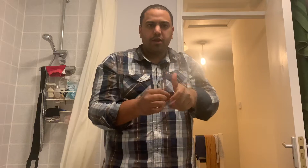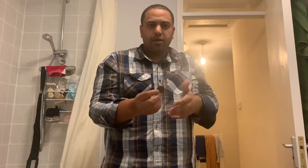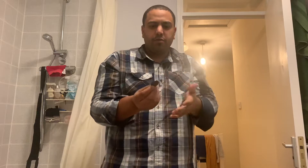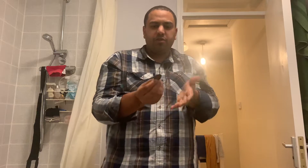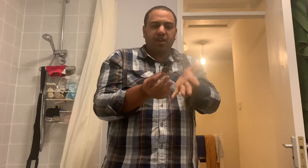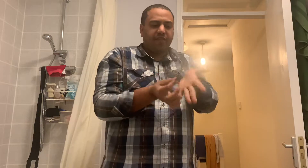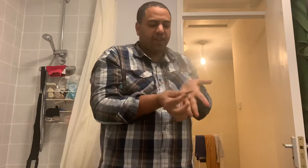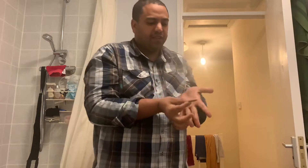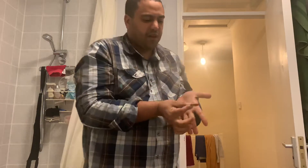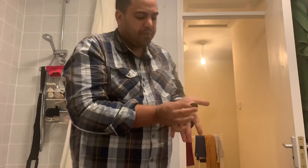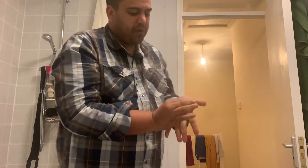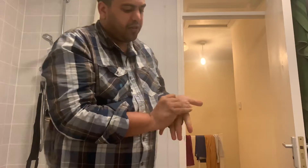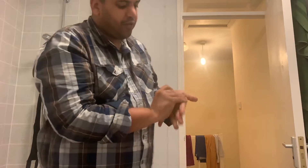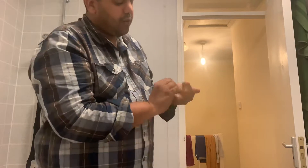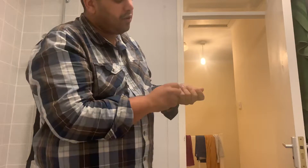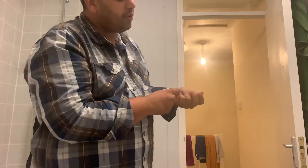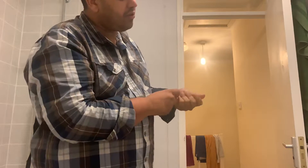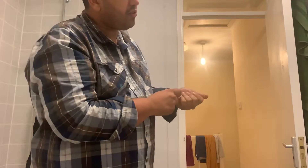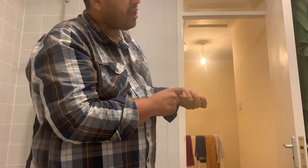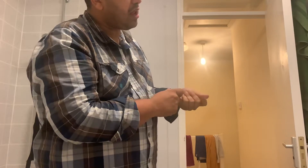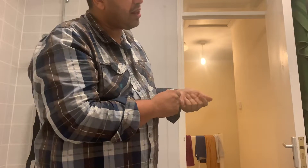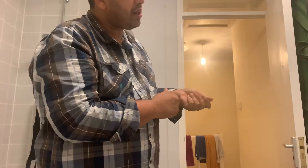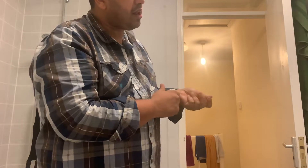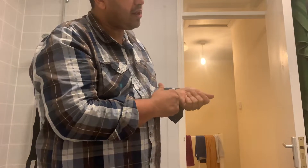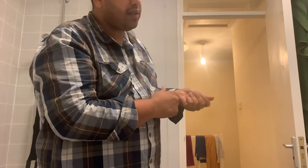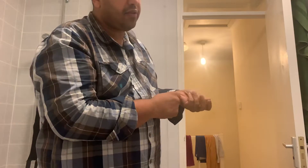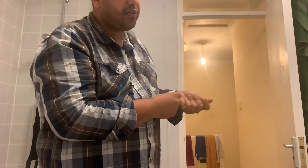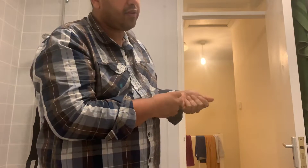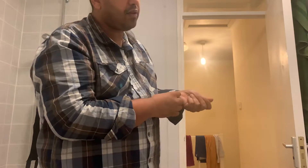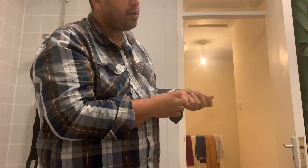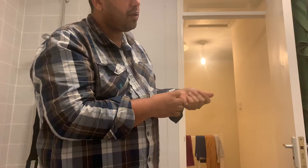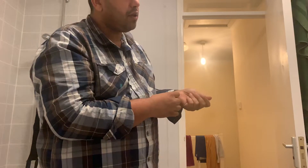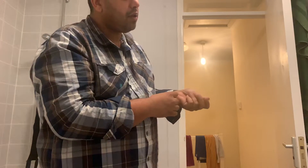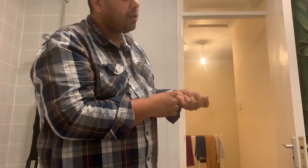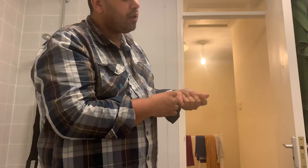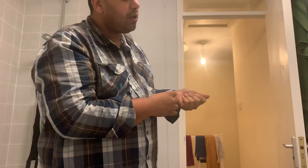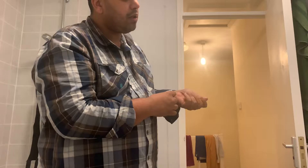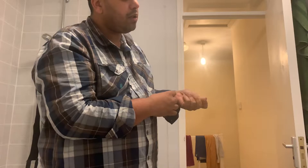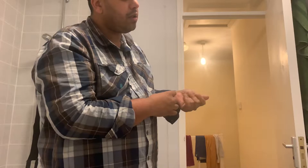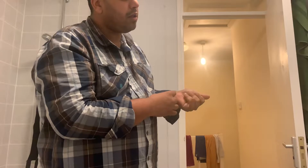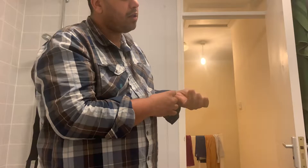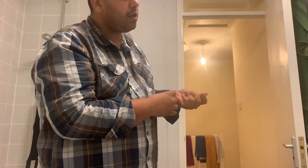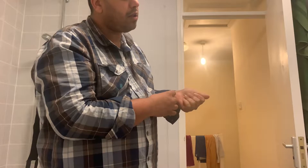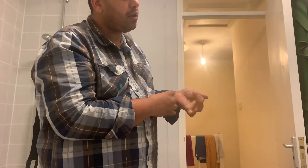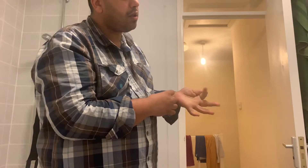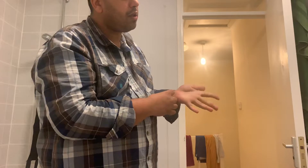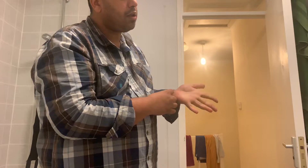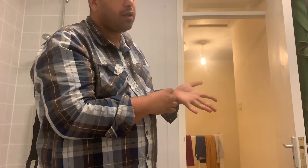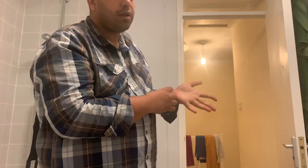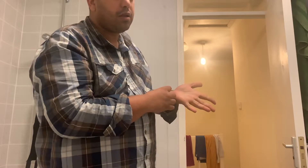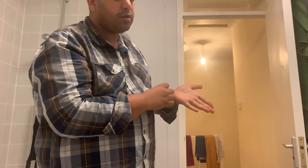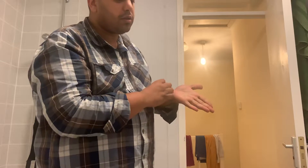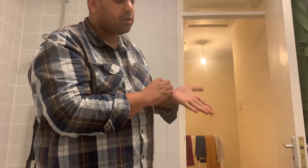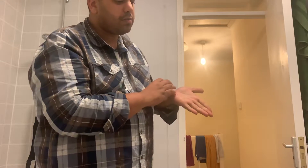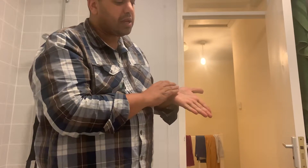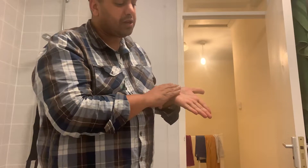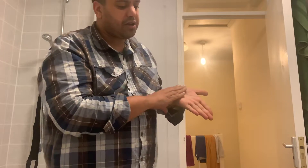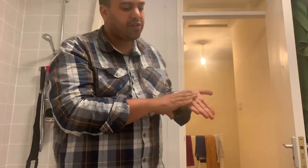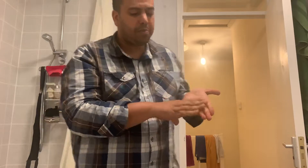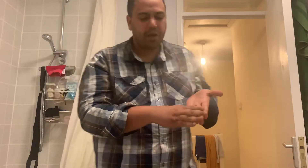Which I think is very beautiful. I'll just take it like this, just make it disappear